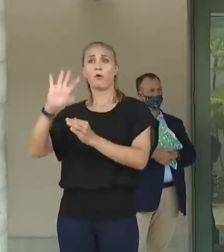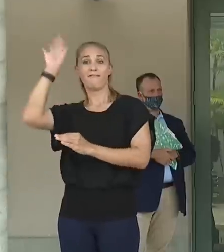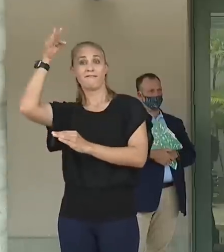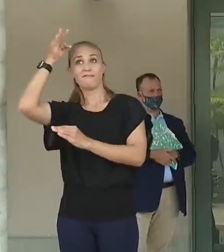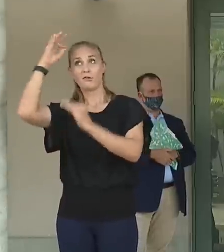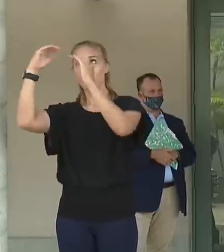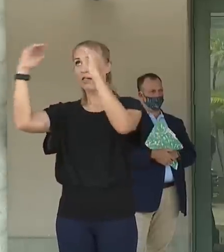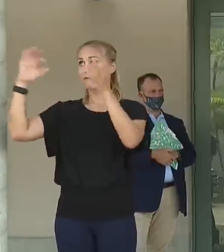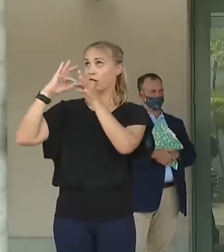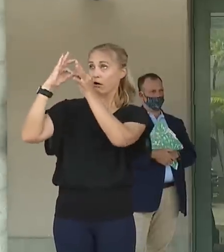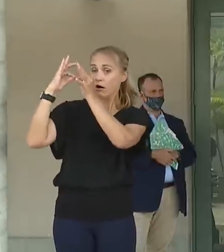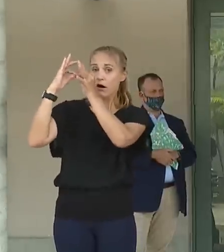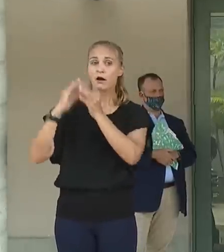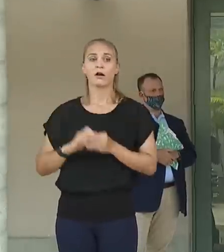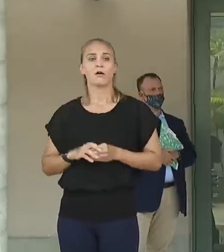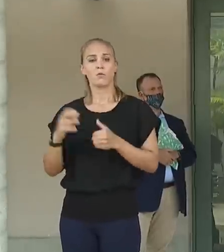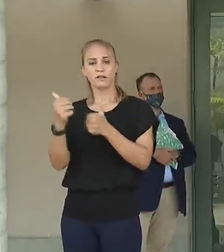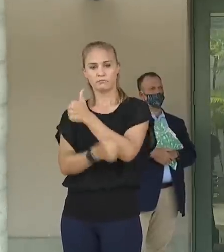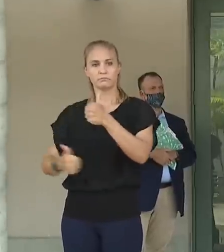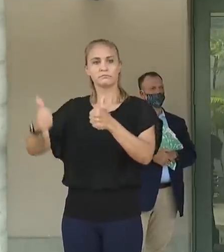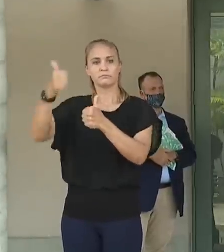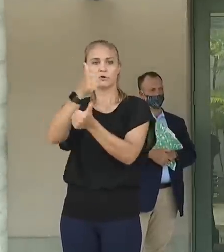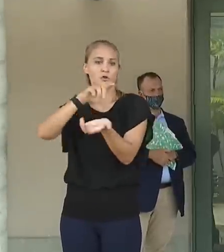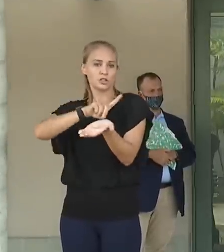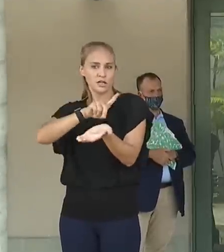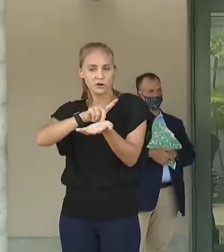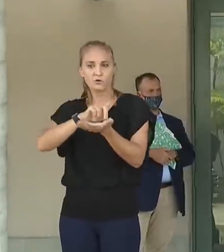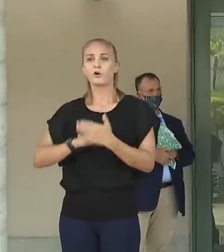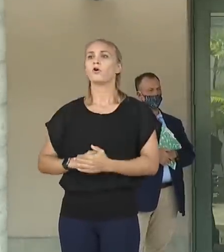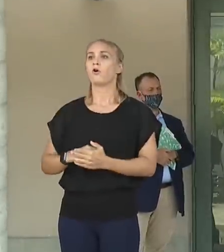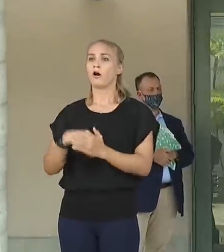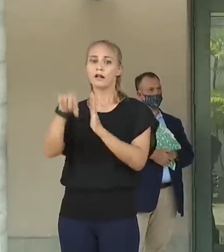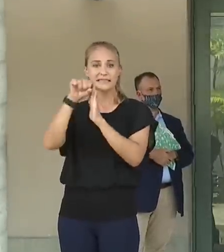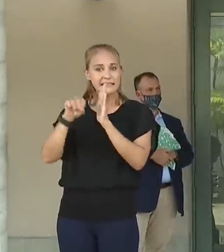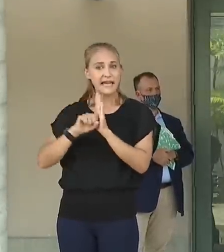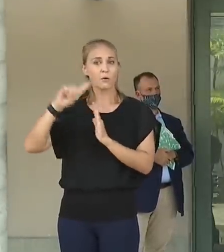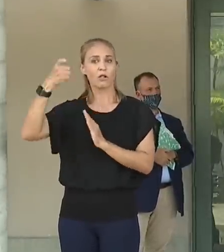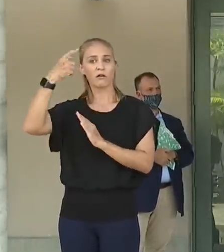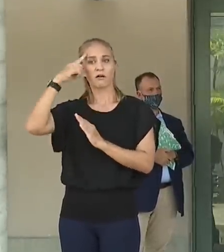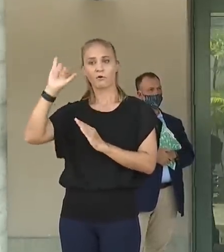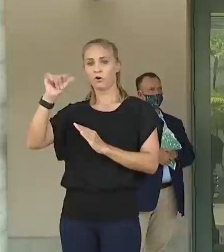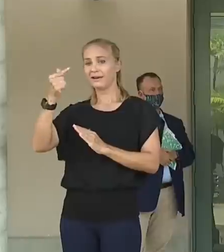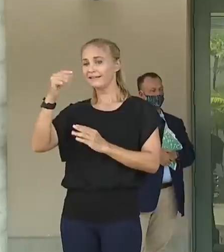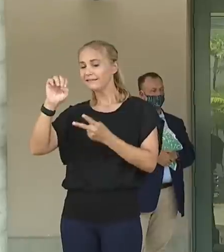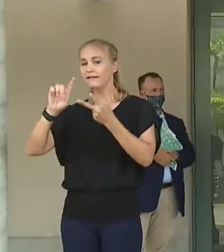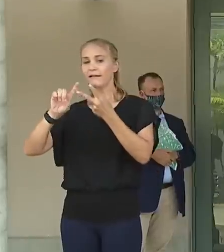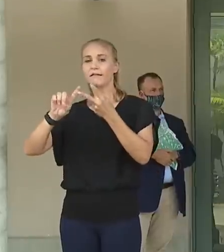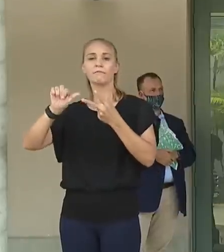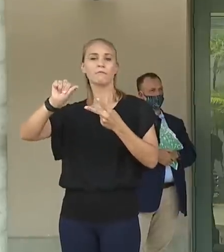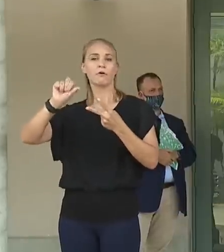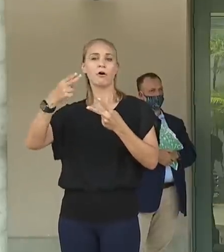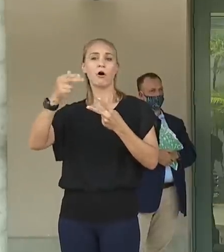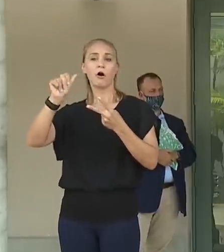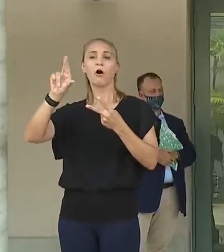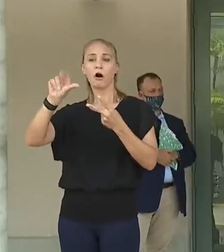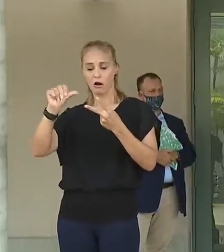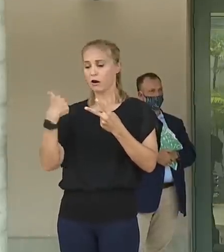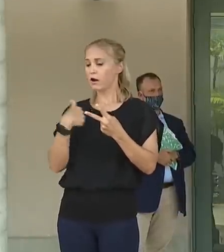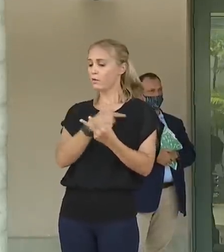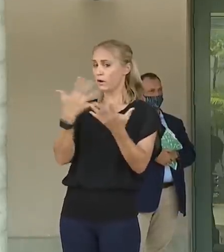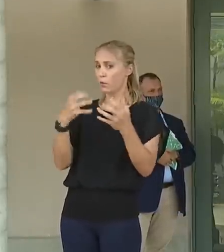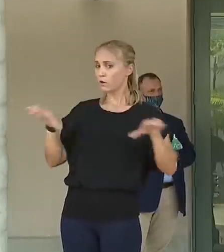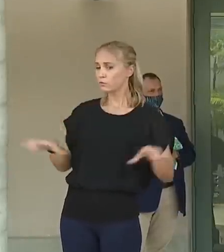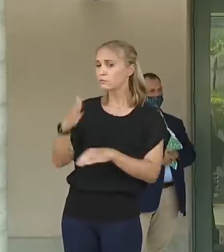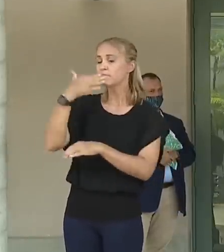federal level with our Surgeon General, on the state level with Governor Ige and General Hara. And we want to make sure that we're doing better